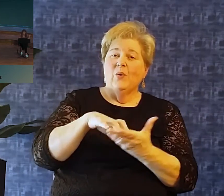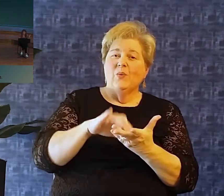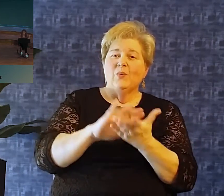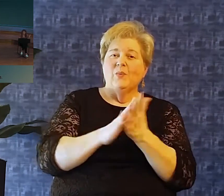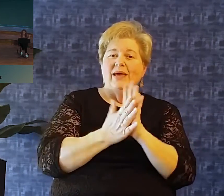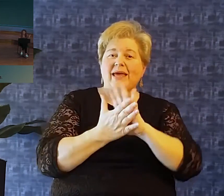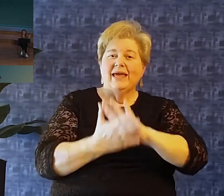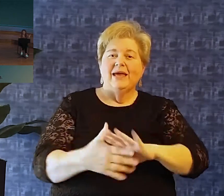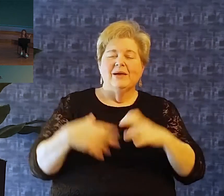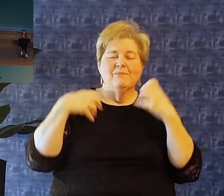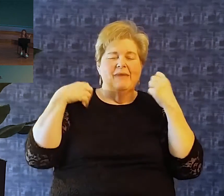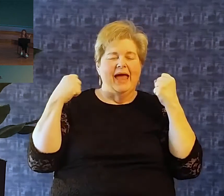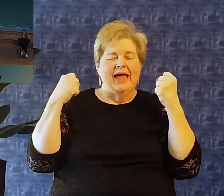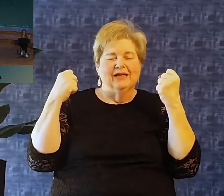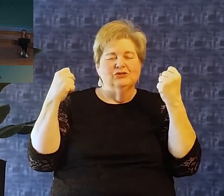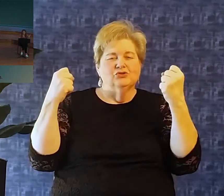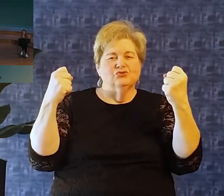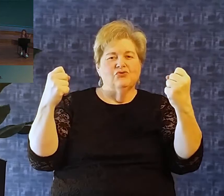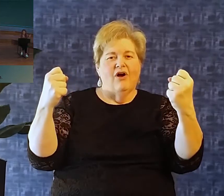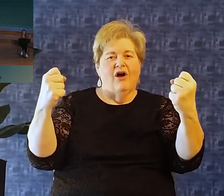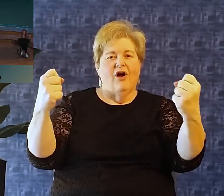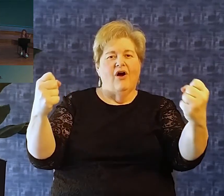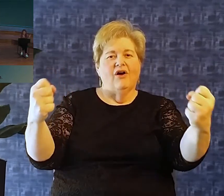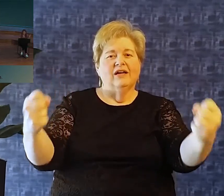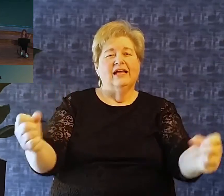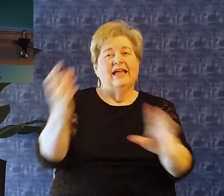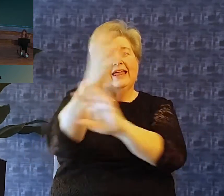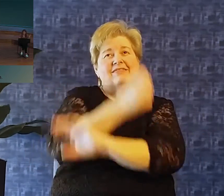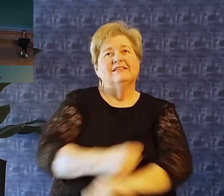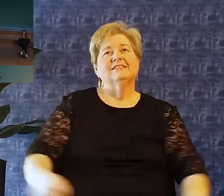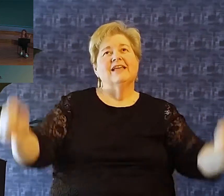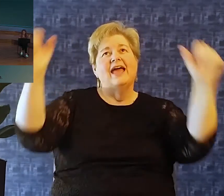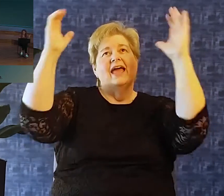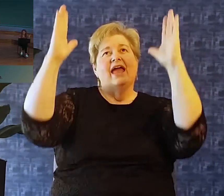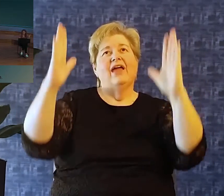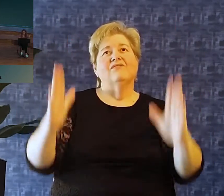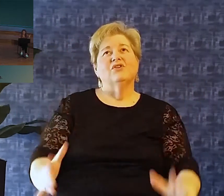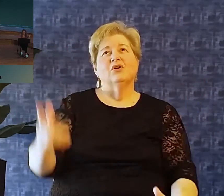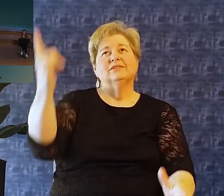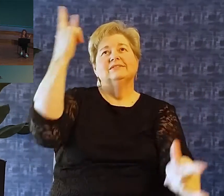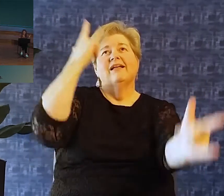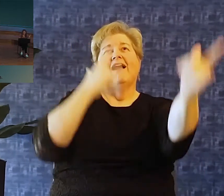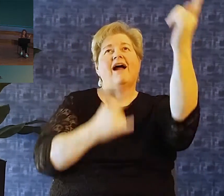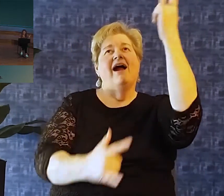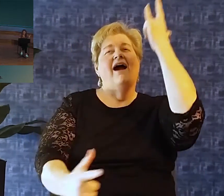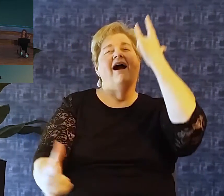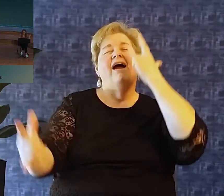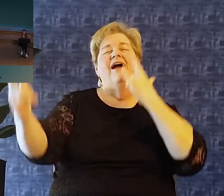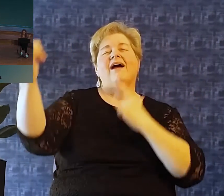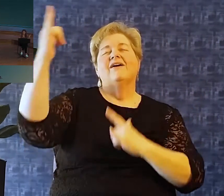Weak made strong in the Savior's love